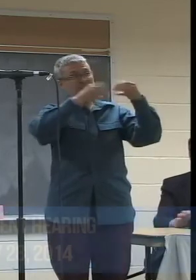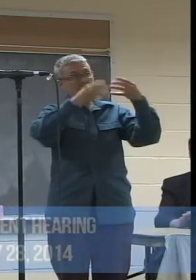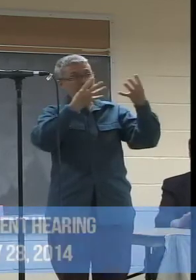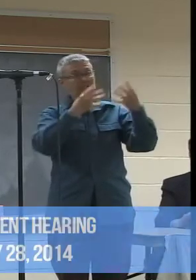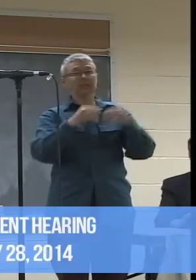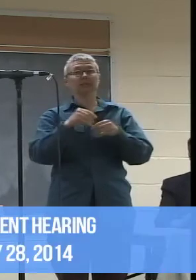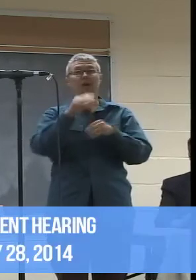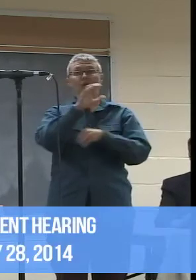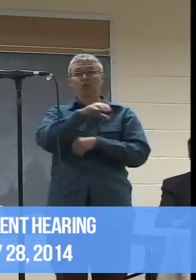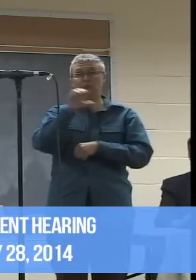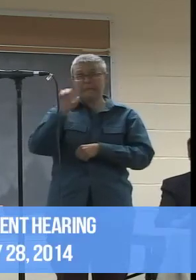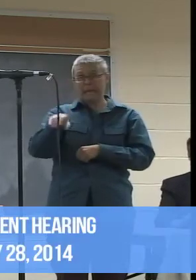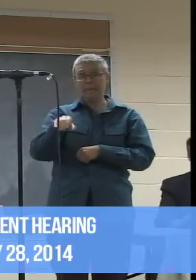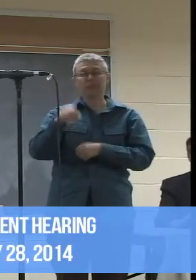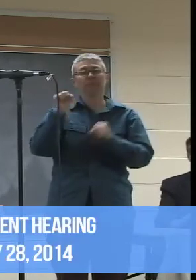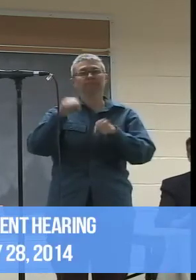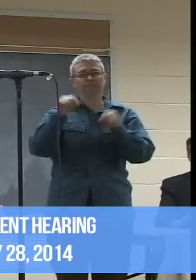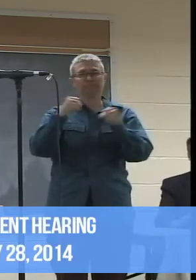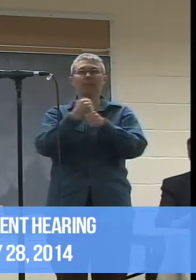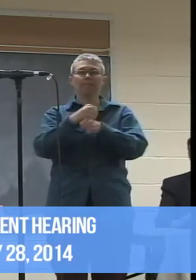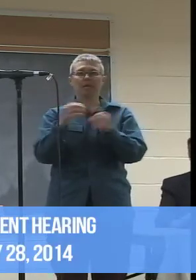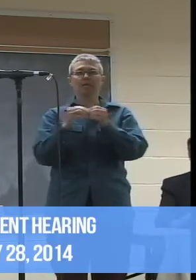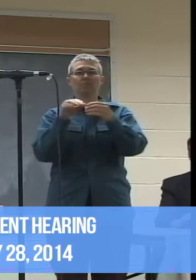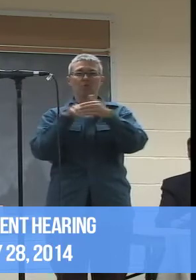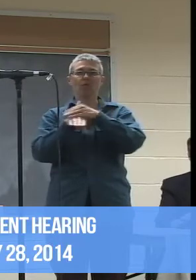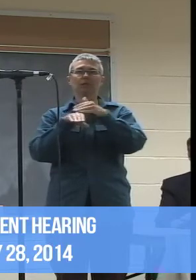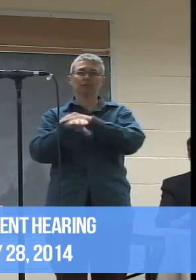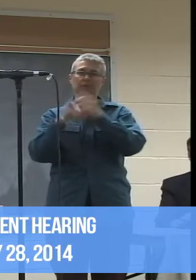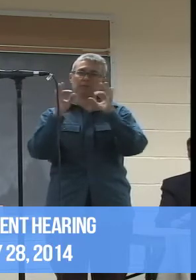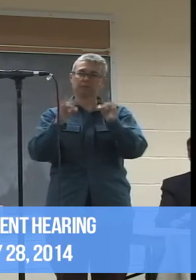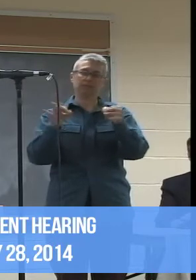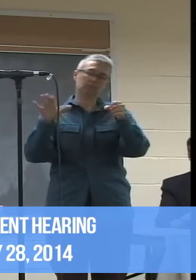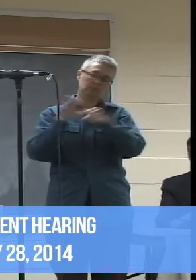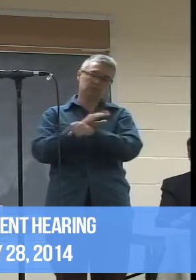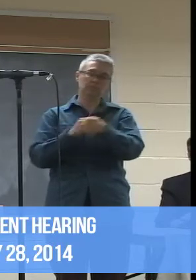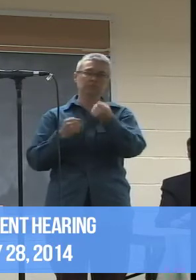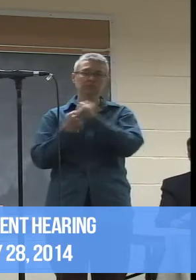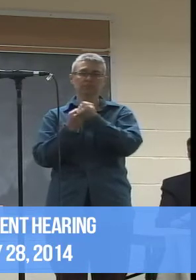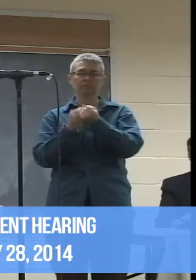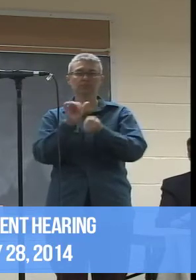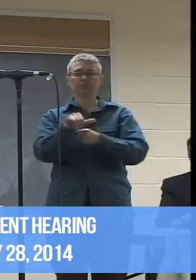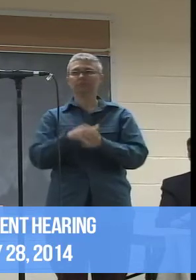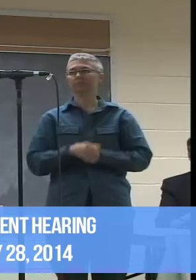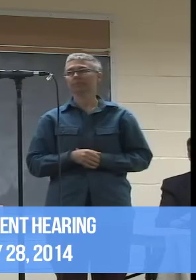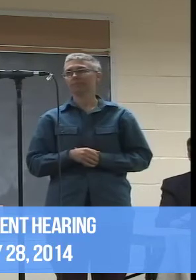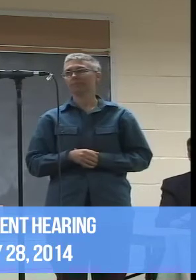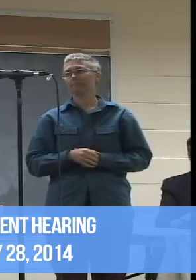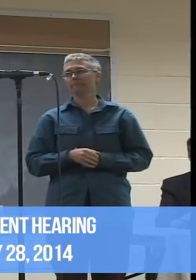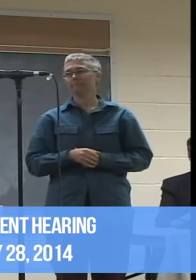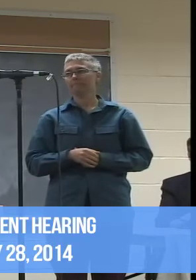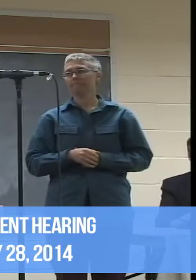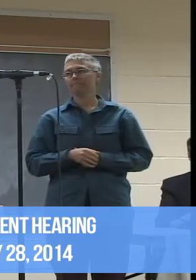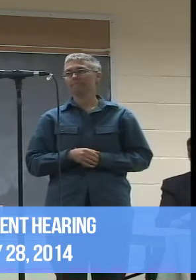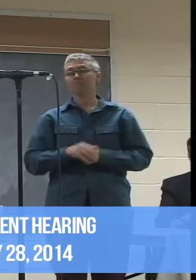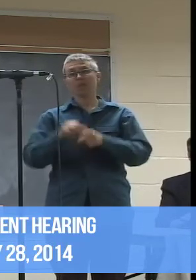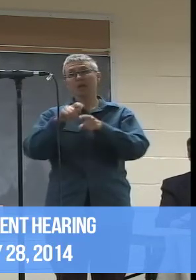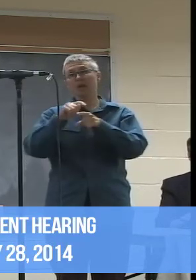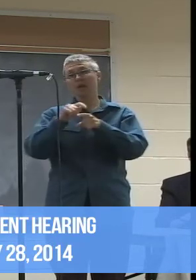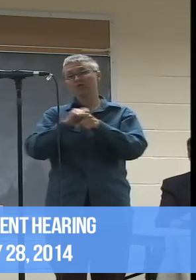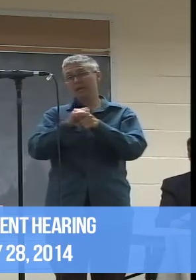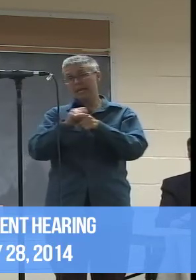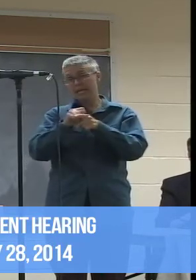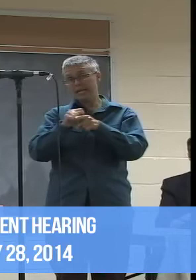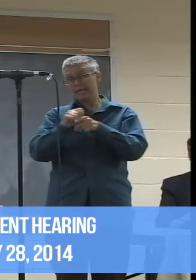would just be wonderful. And I fully support that. The training and consultation that we've had,